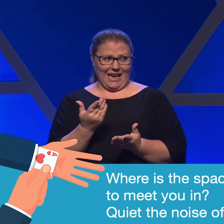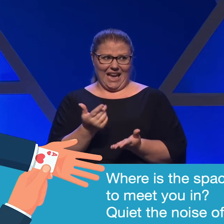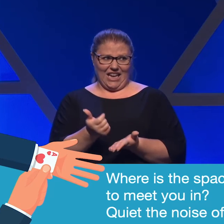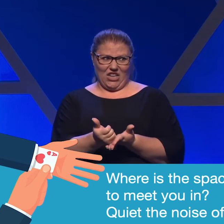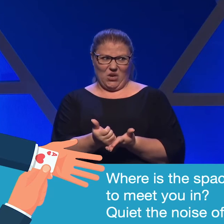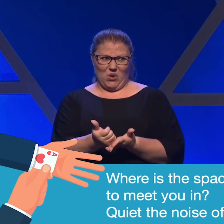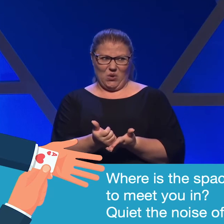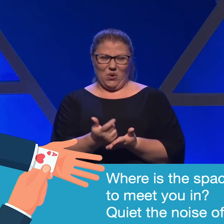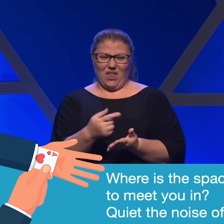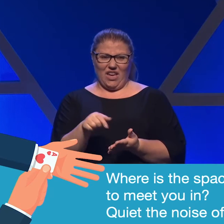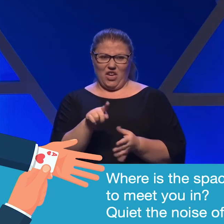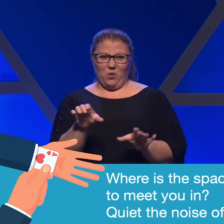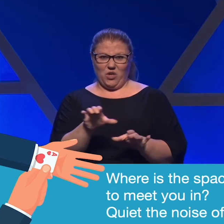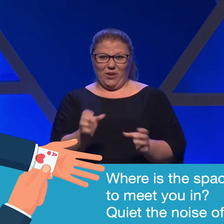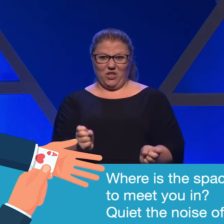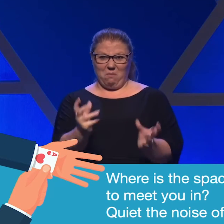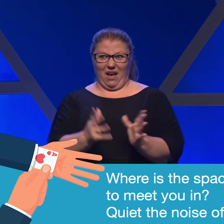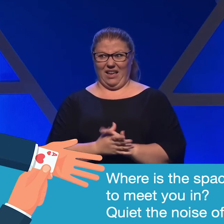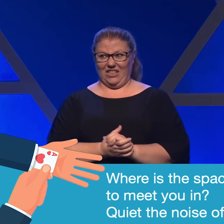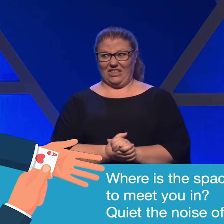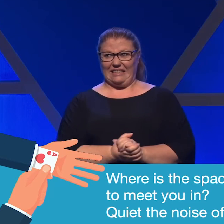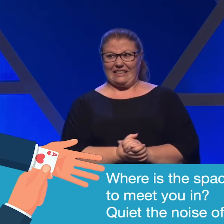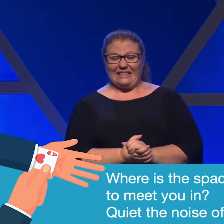you are doing too much.